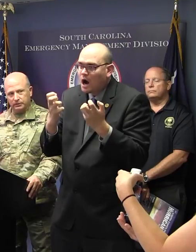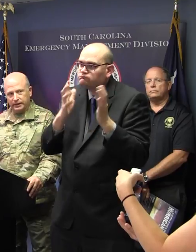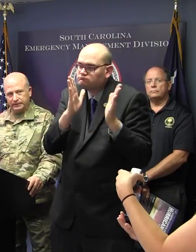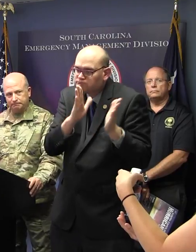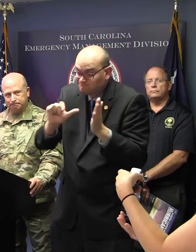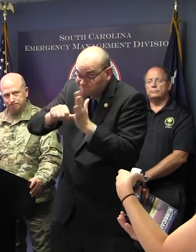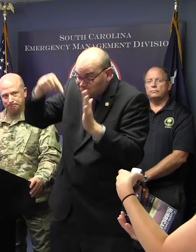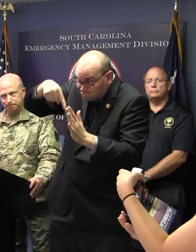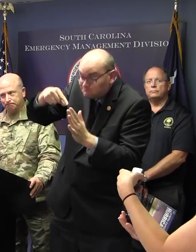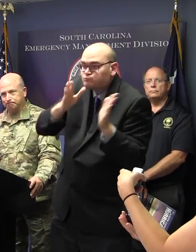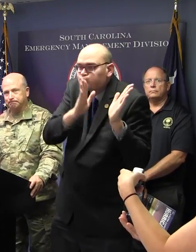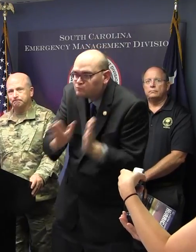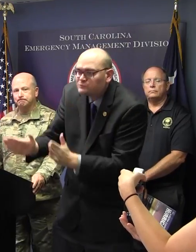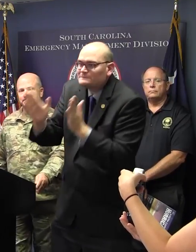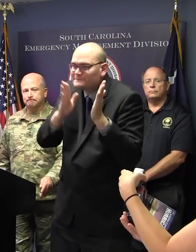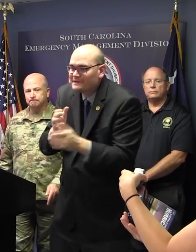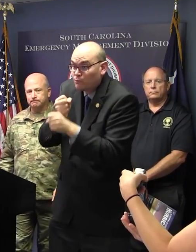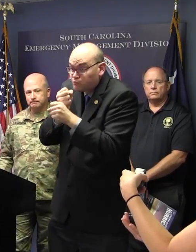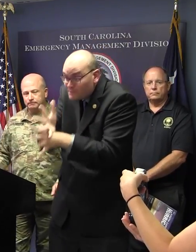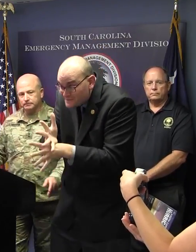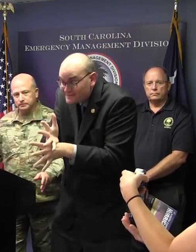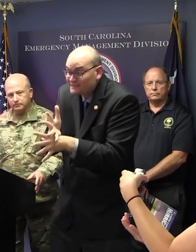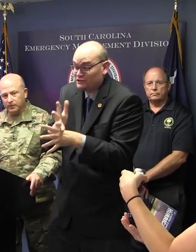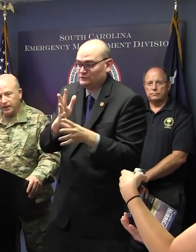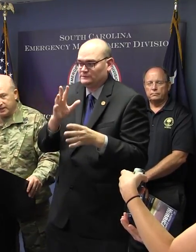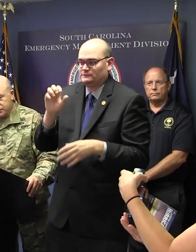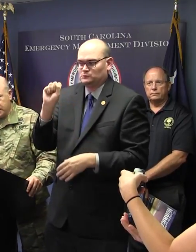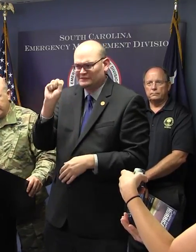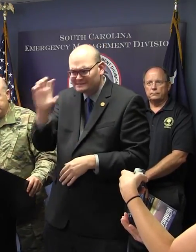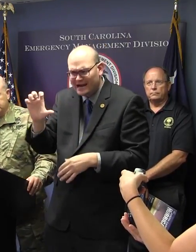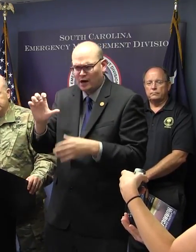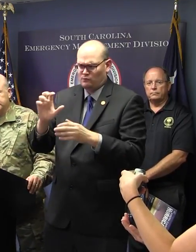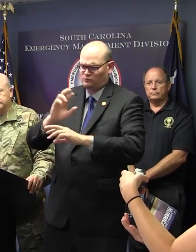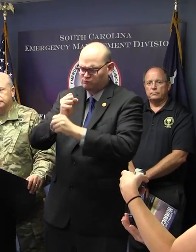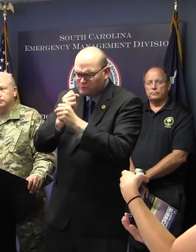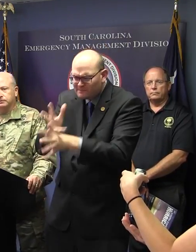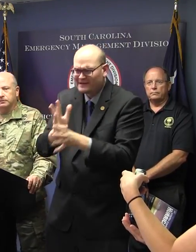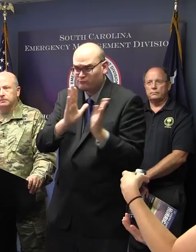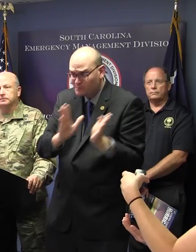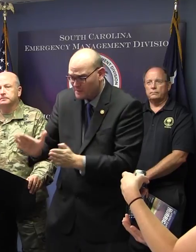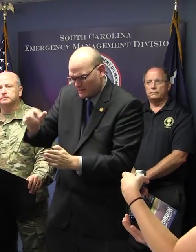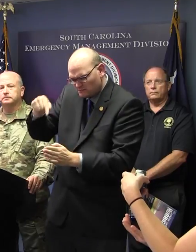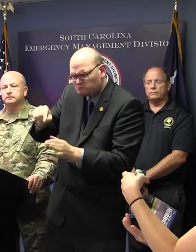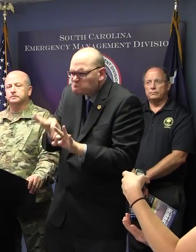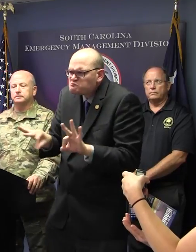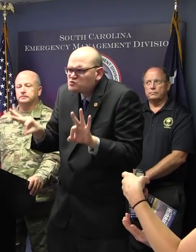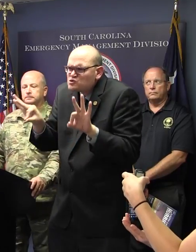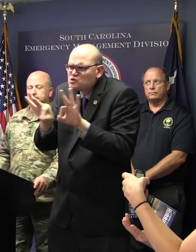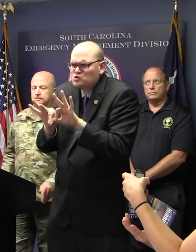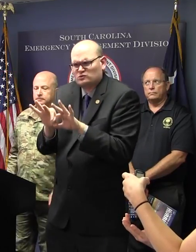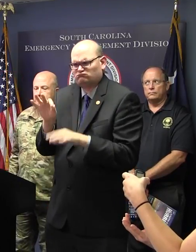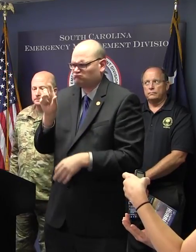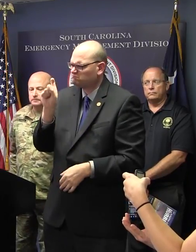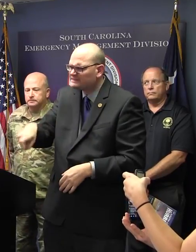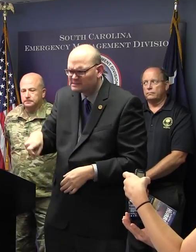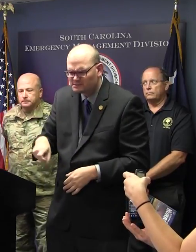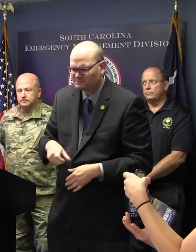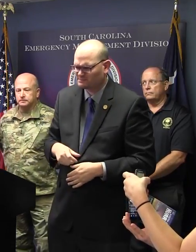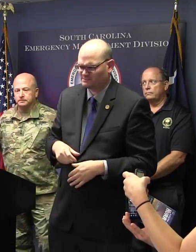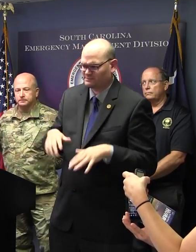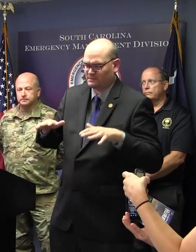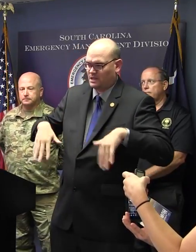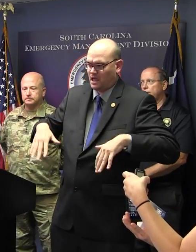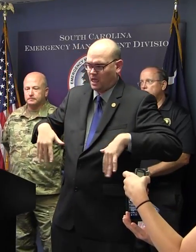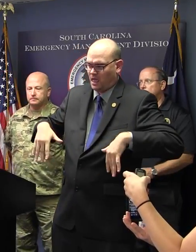always completely ready. So, General, the National Guard hasn't been activated yet? It has not. In terms of the buses, would y'all be using school buses